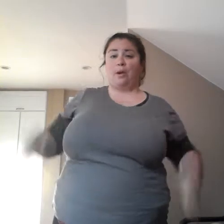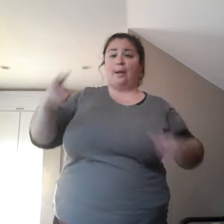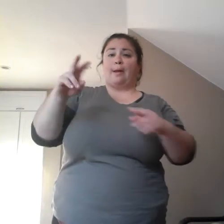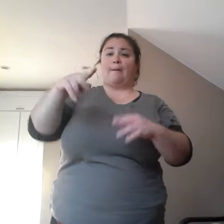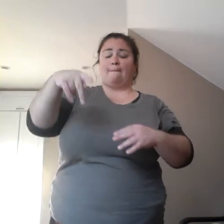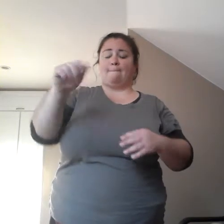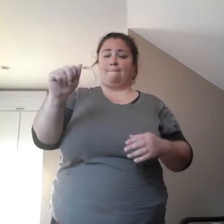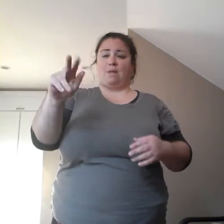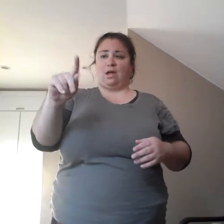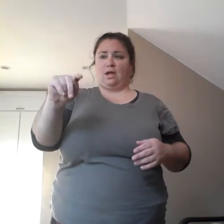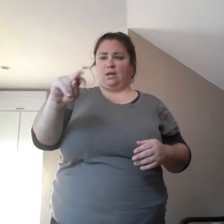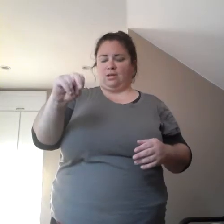she said, okay, I'll come down.